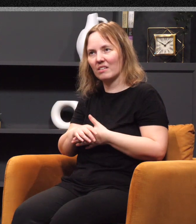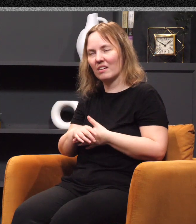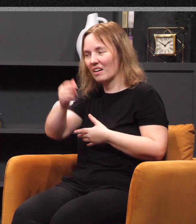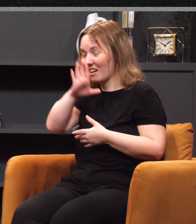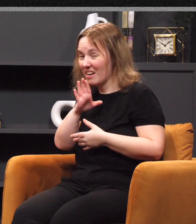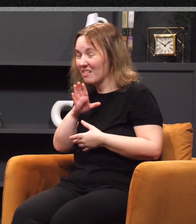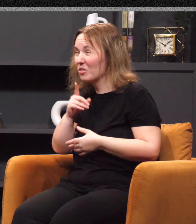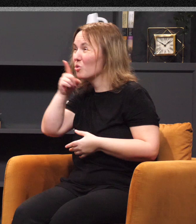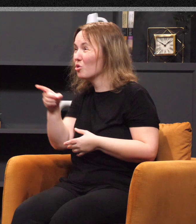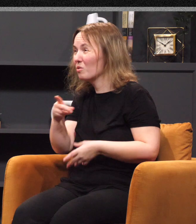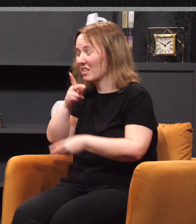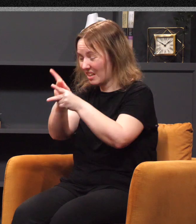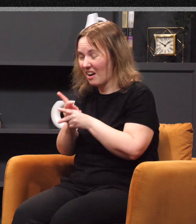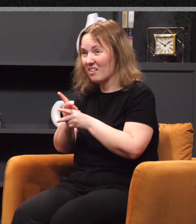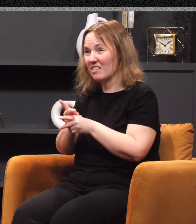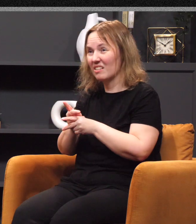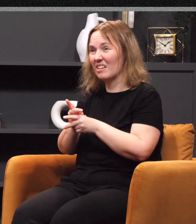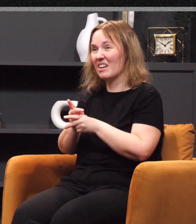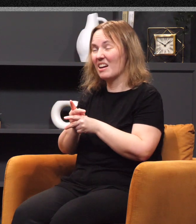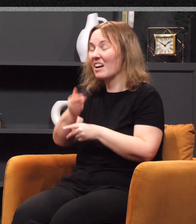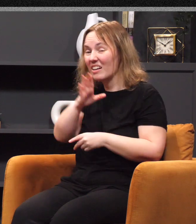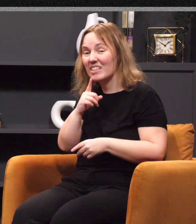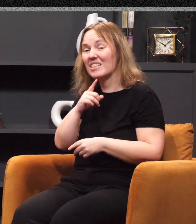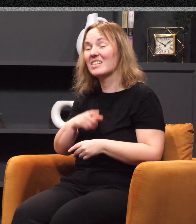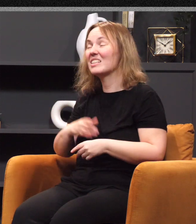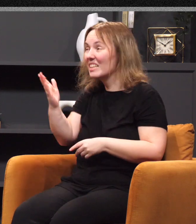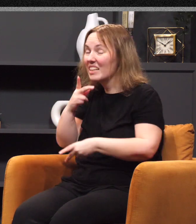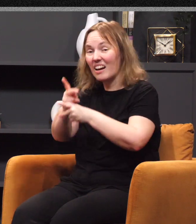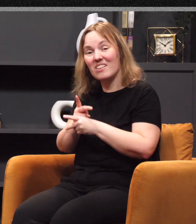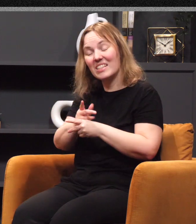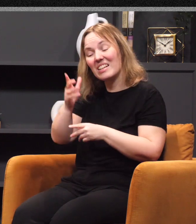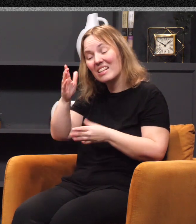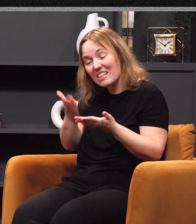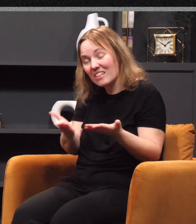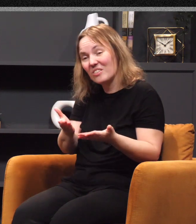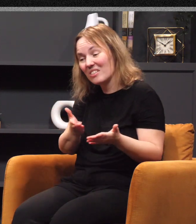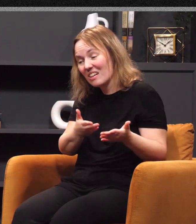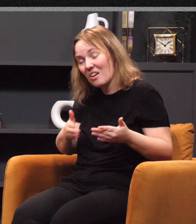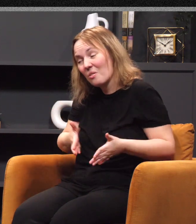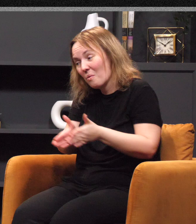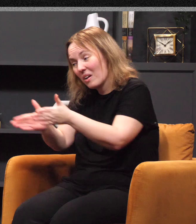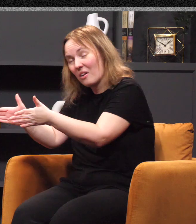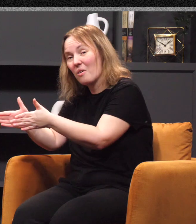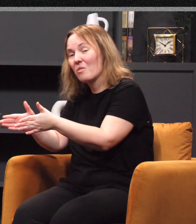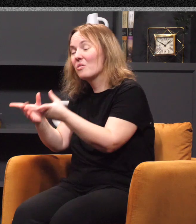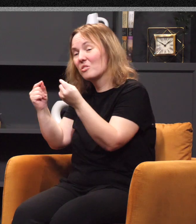this, this. And God says, no, I really care. Here's the way to go. Listen to me. Do what I tell you to do. Walk with